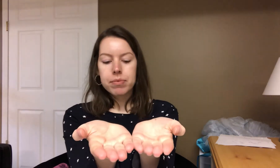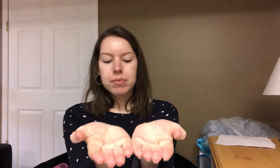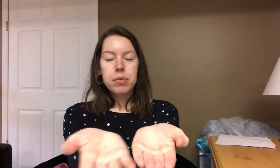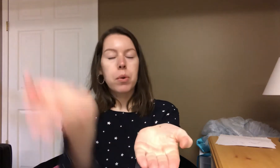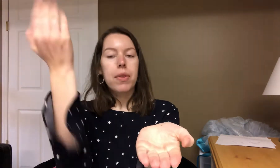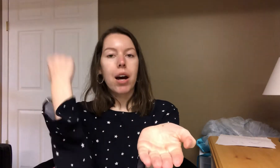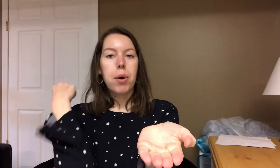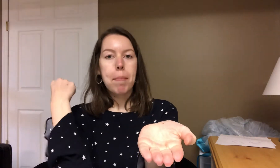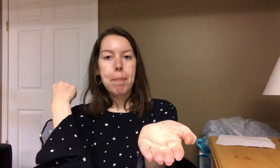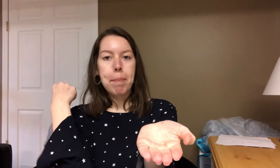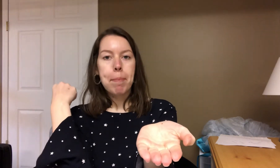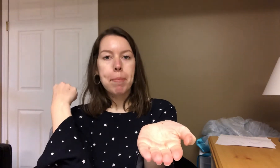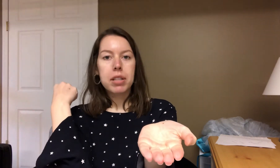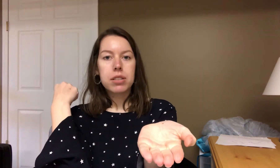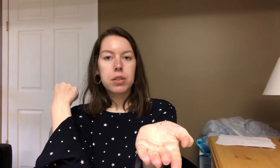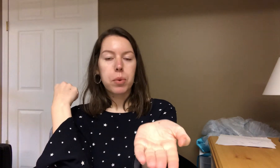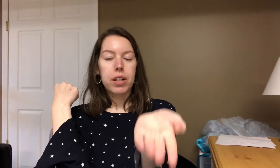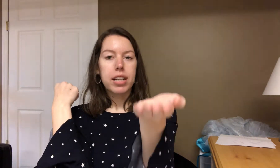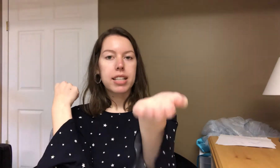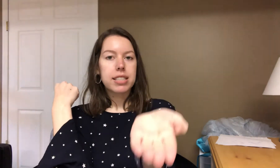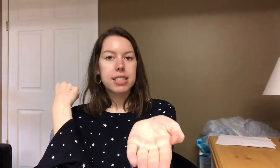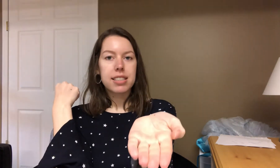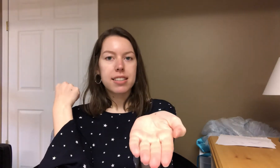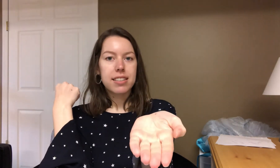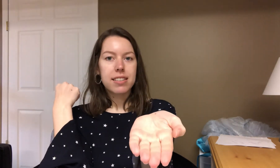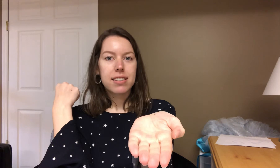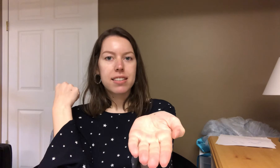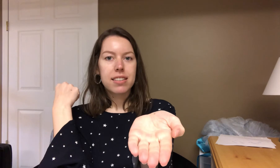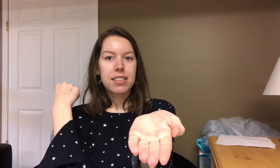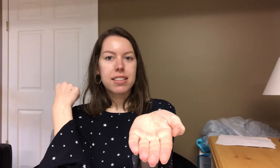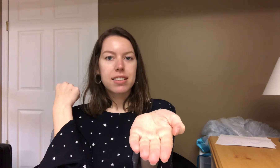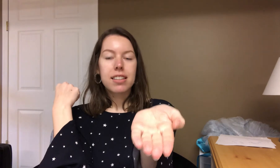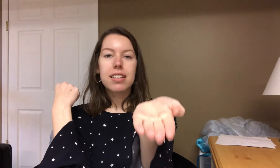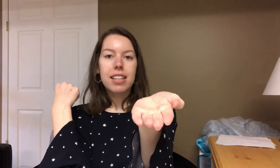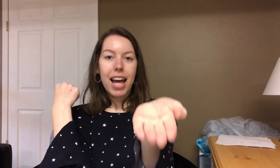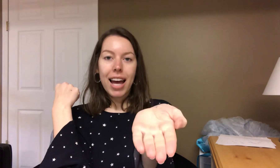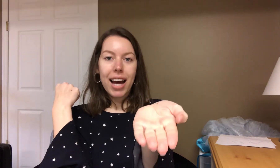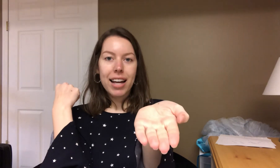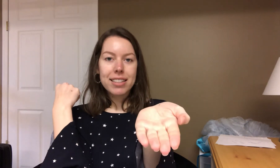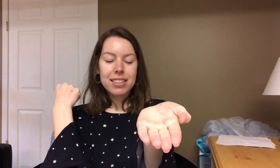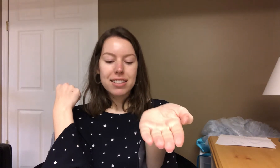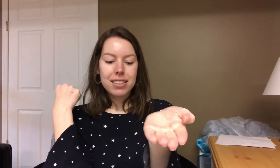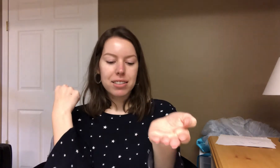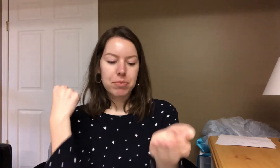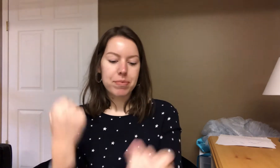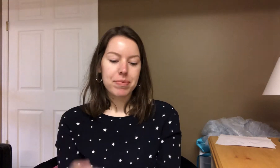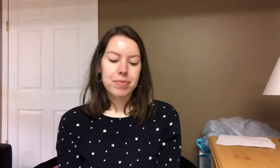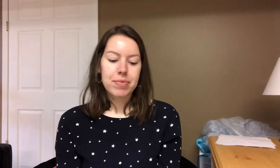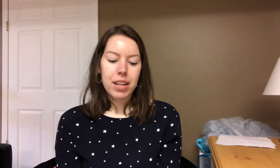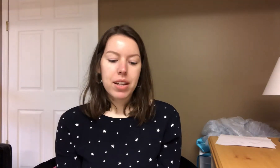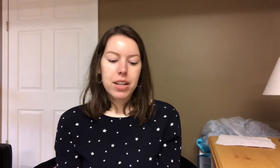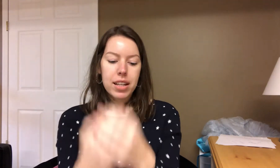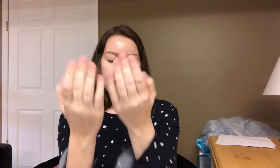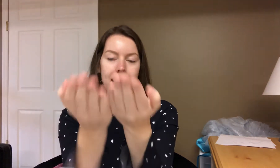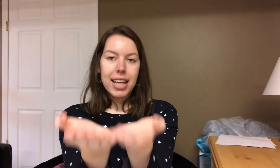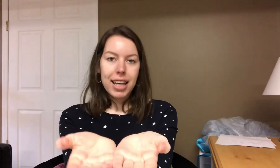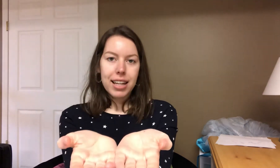Without mm the word is add. Hid.